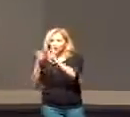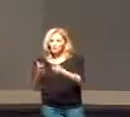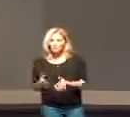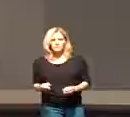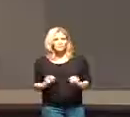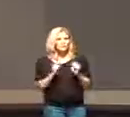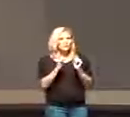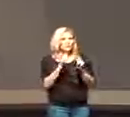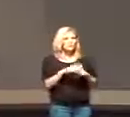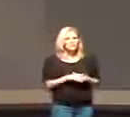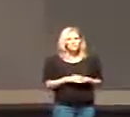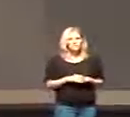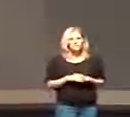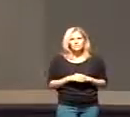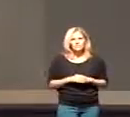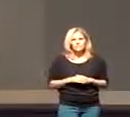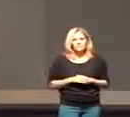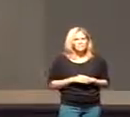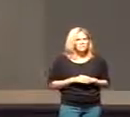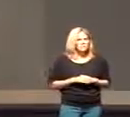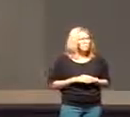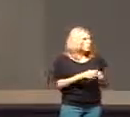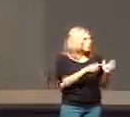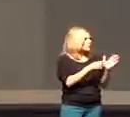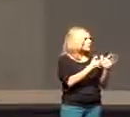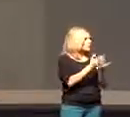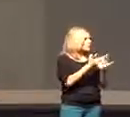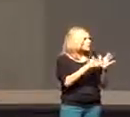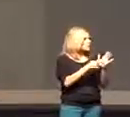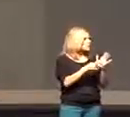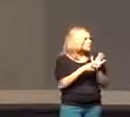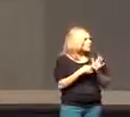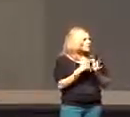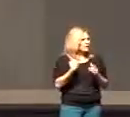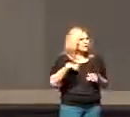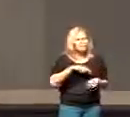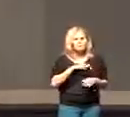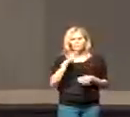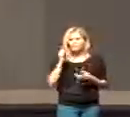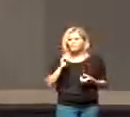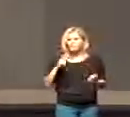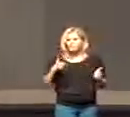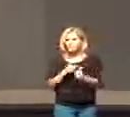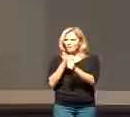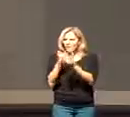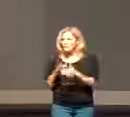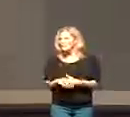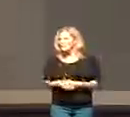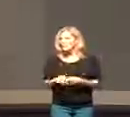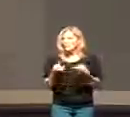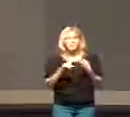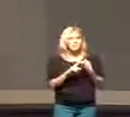very quickly what is it that Jesus requires of us if we're to be a radical follower of him he says number one we must